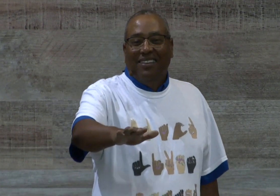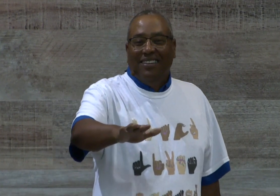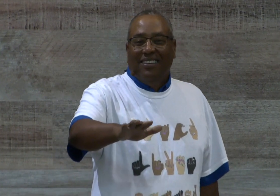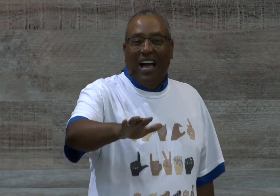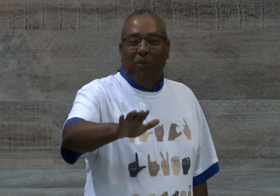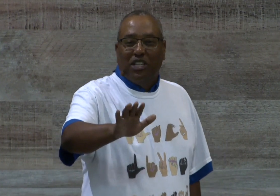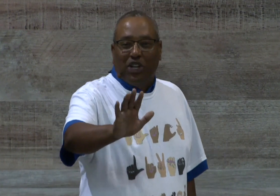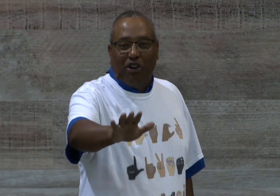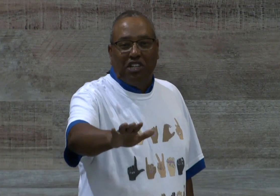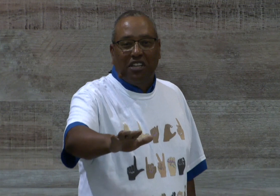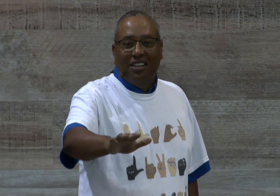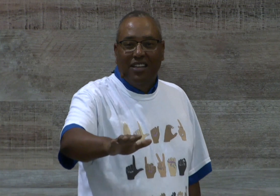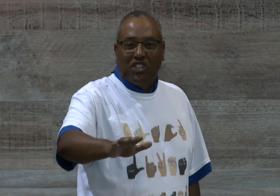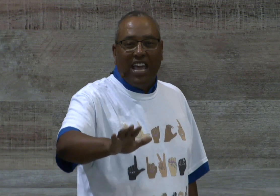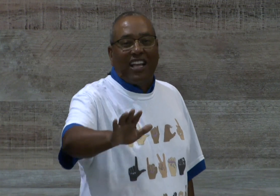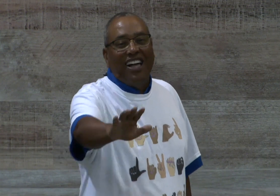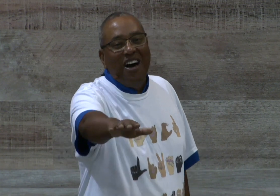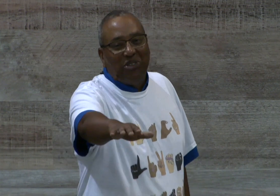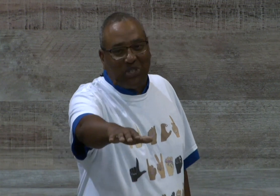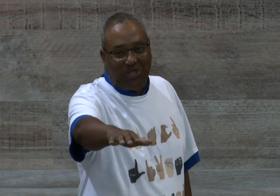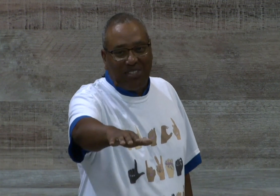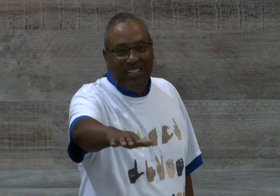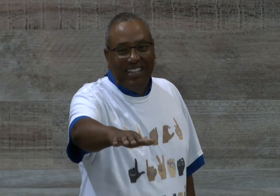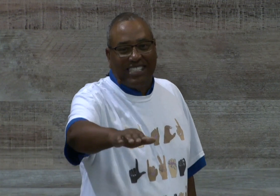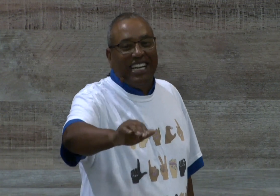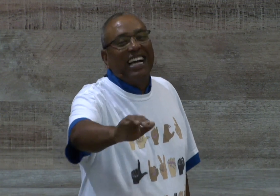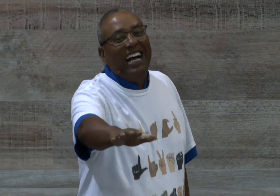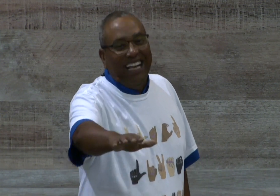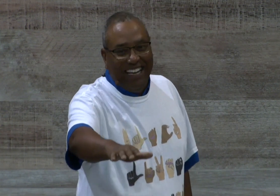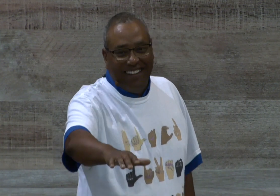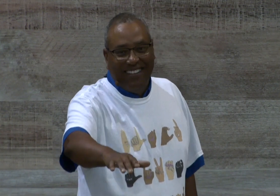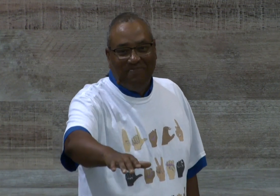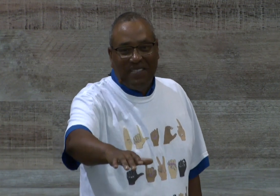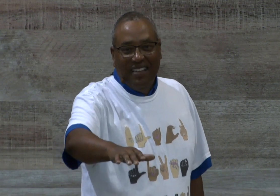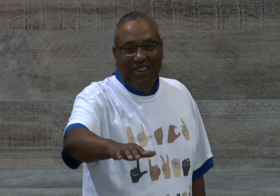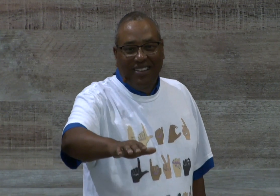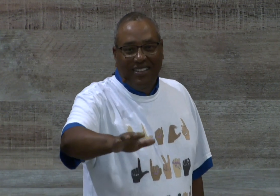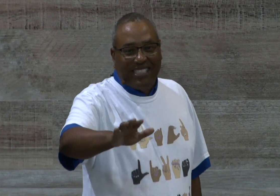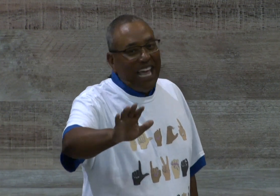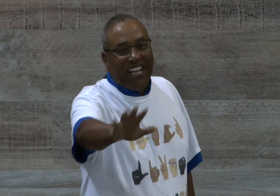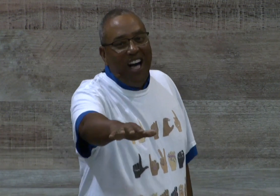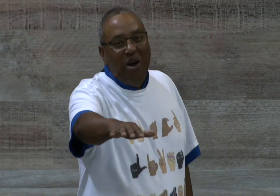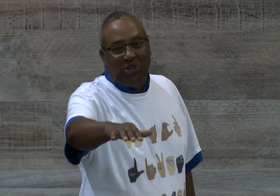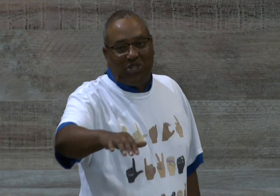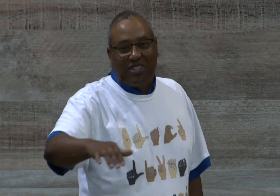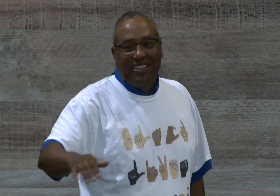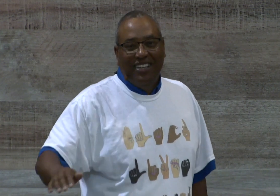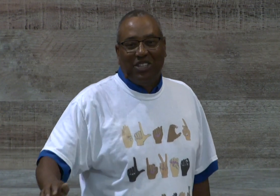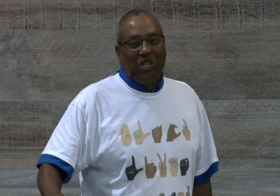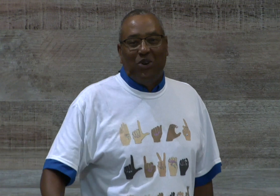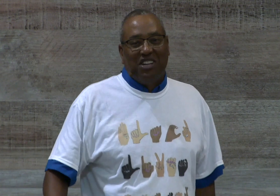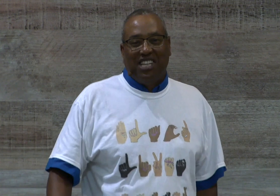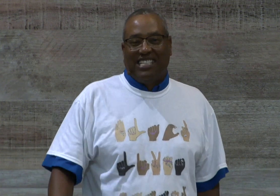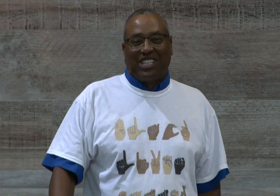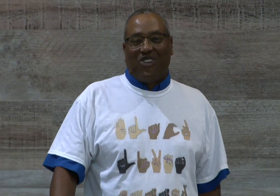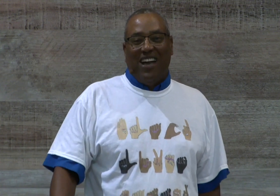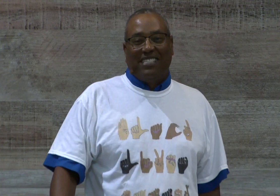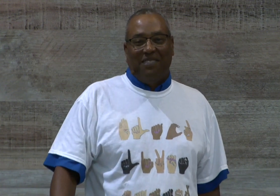I want to encourage you stay close to God. Stay close to the Lord Jesus Christ. Amen?